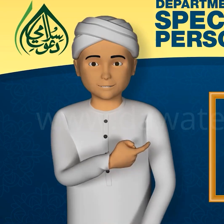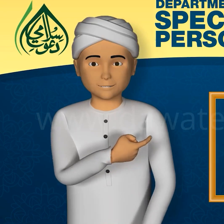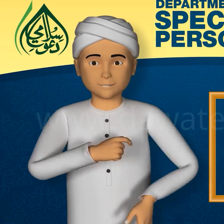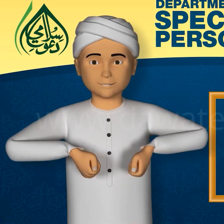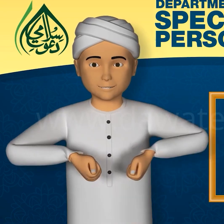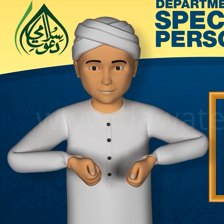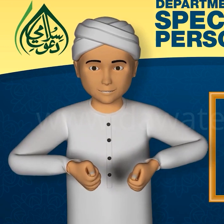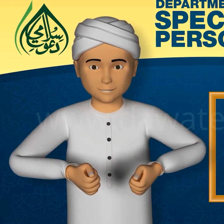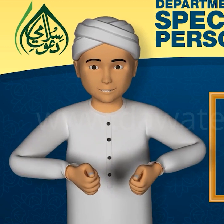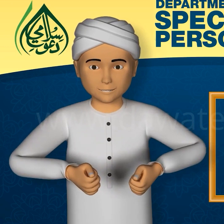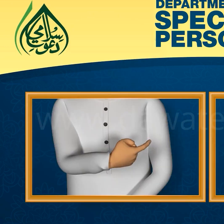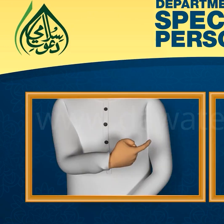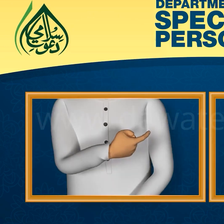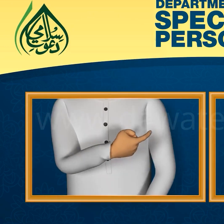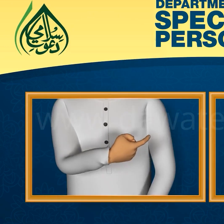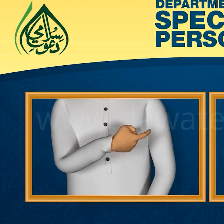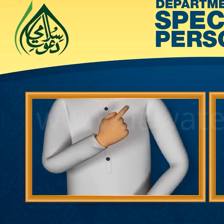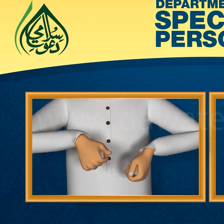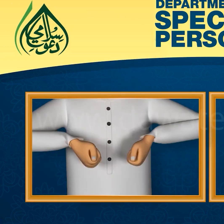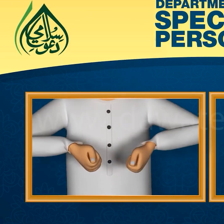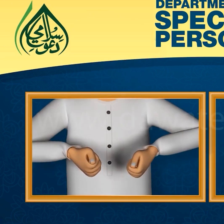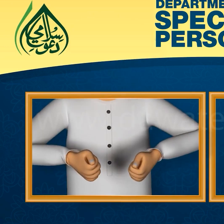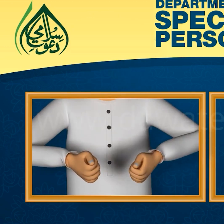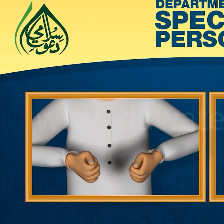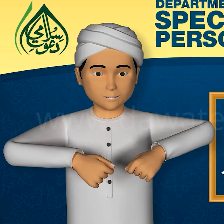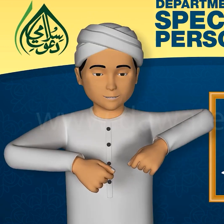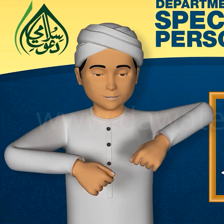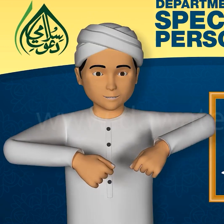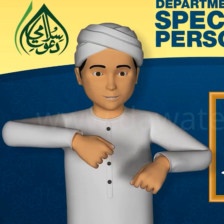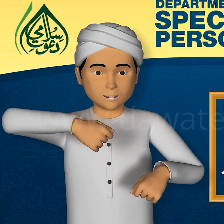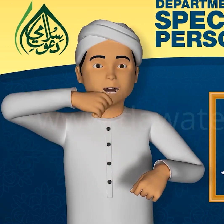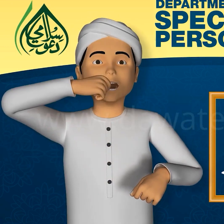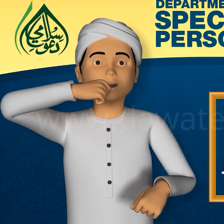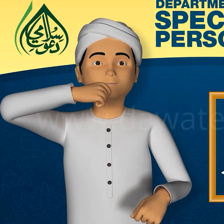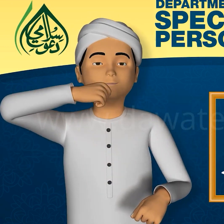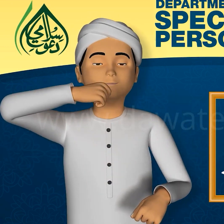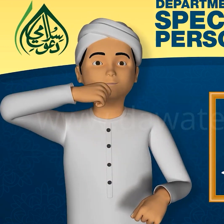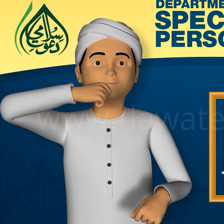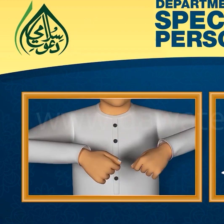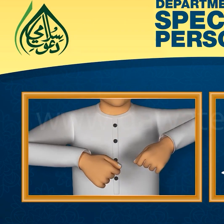Stature Stature Shrbet